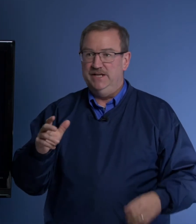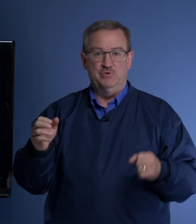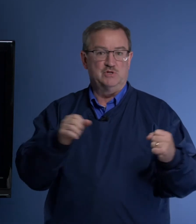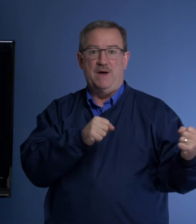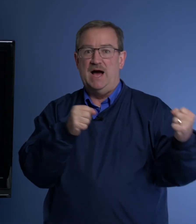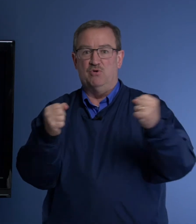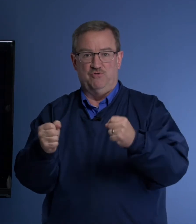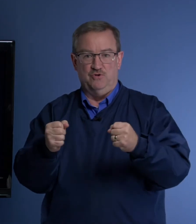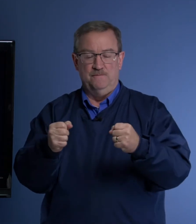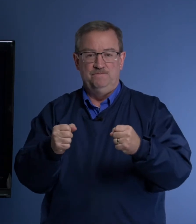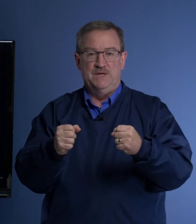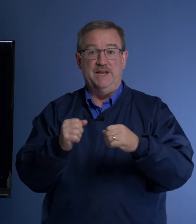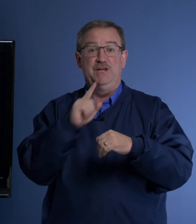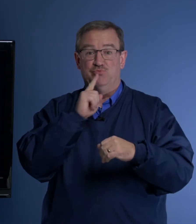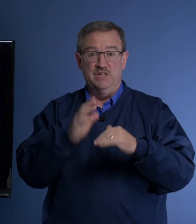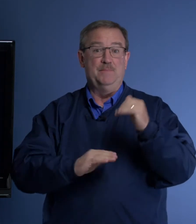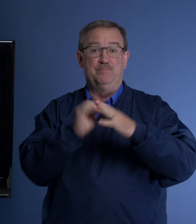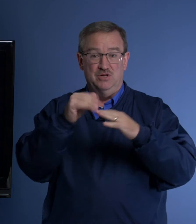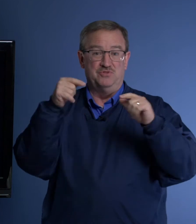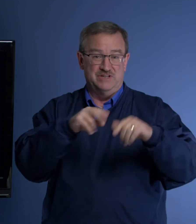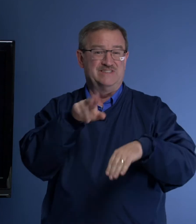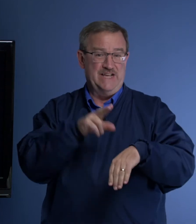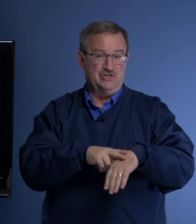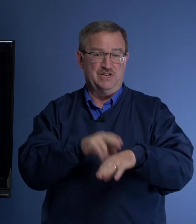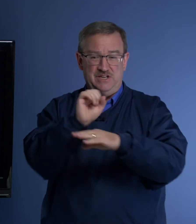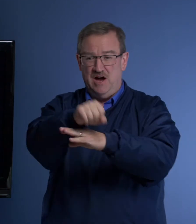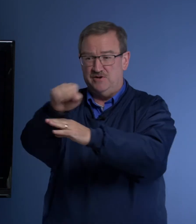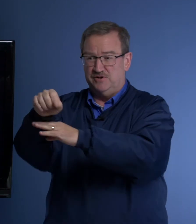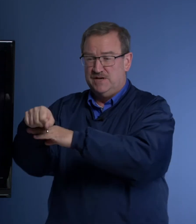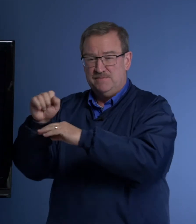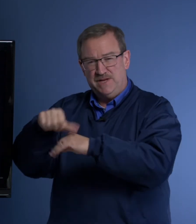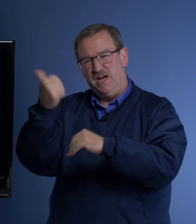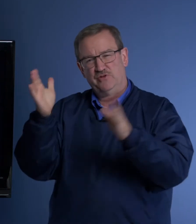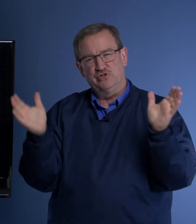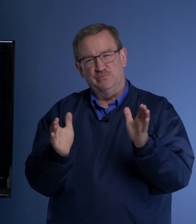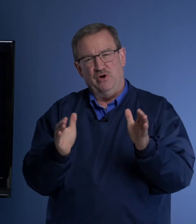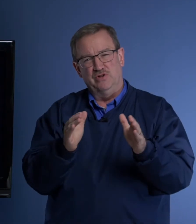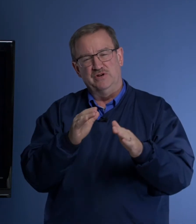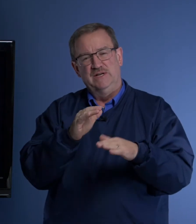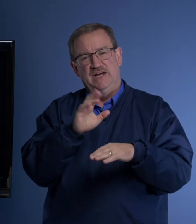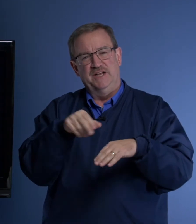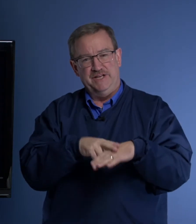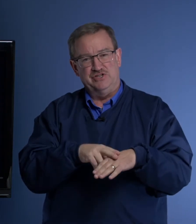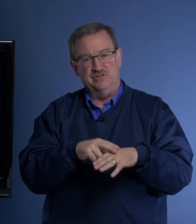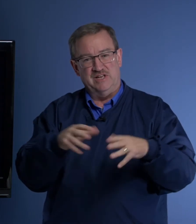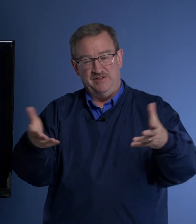was powerful, and he really built this nation. He conquered many other smaller nations, and they